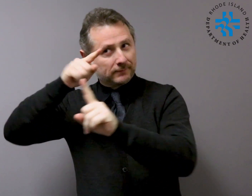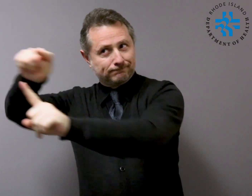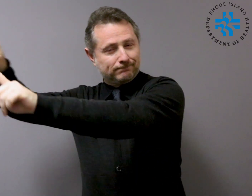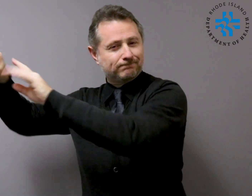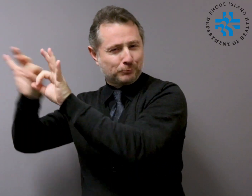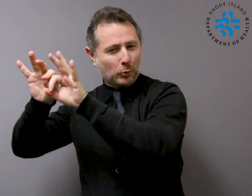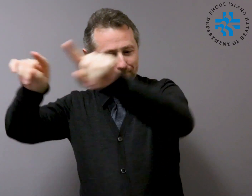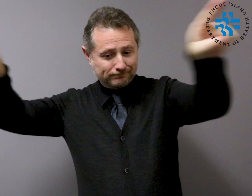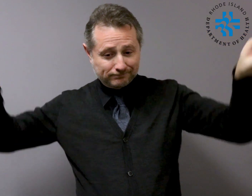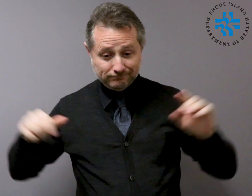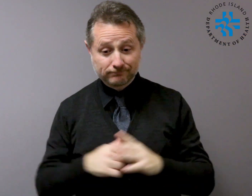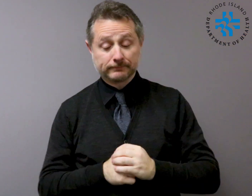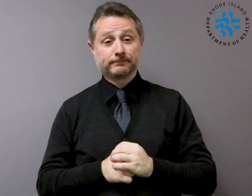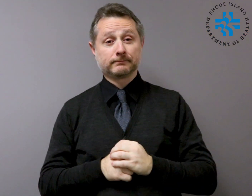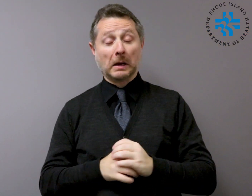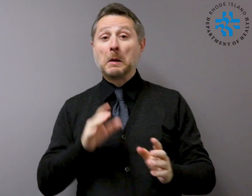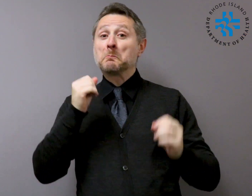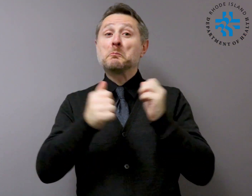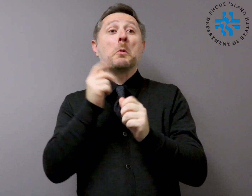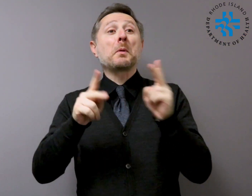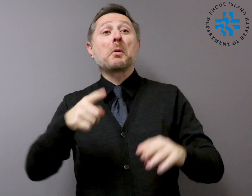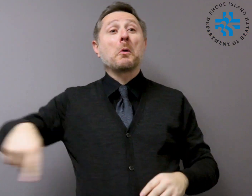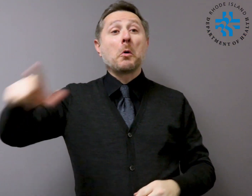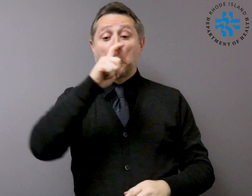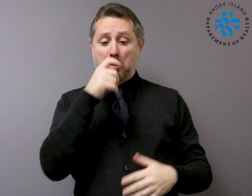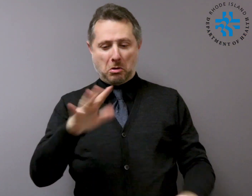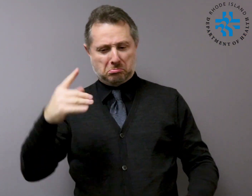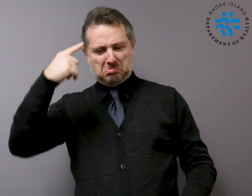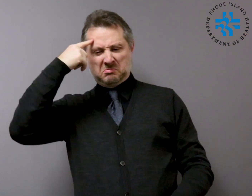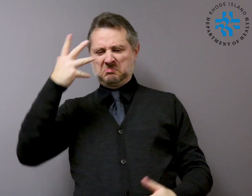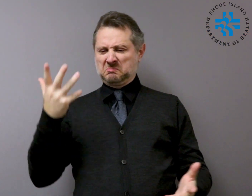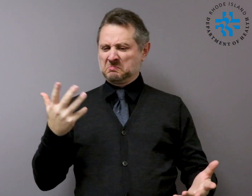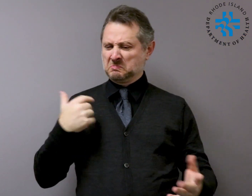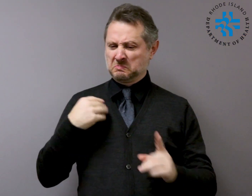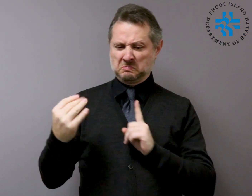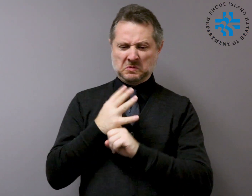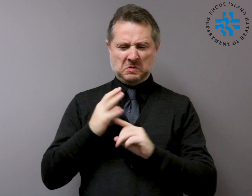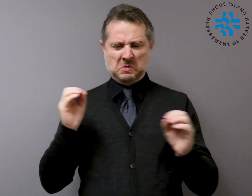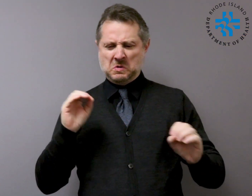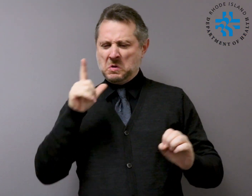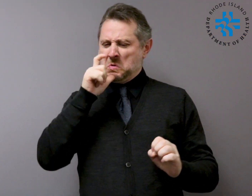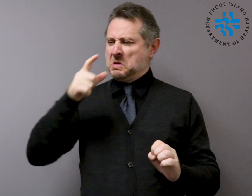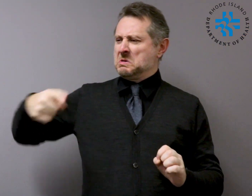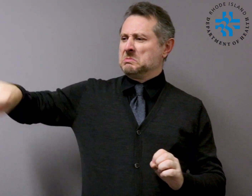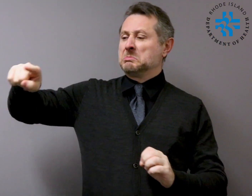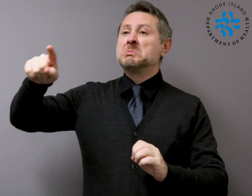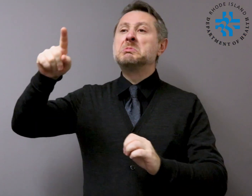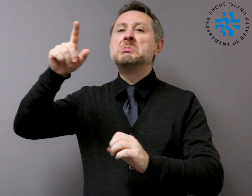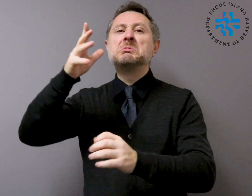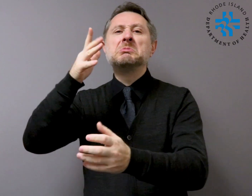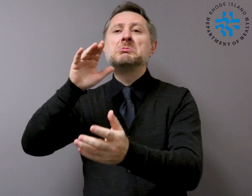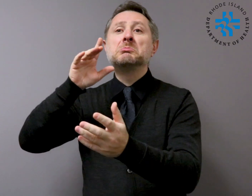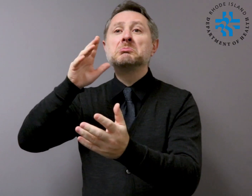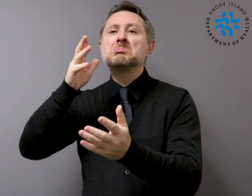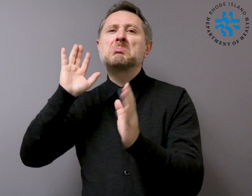People who think they may have been exposed to the virus should contact their health care provider immediately to receive appropriate care.